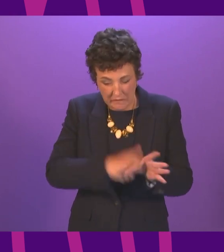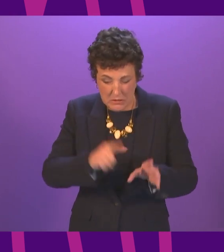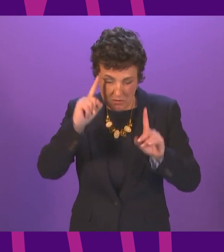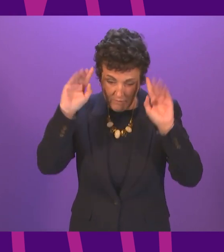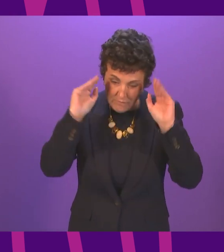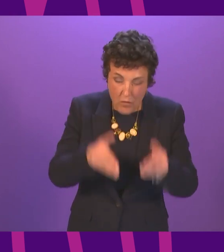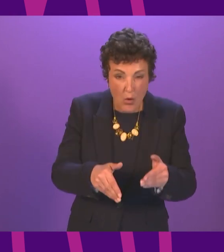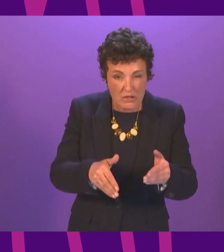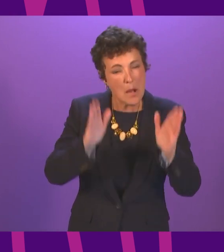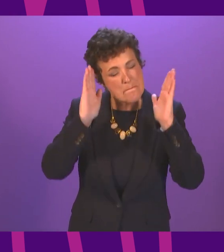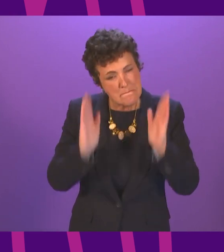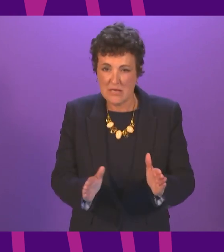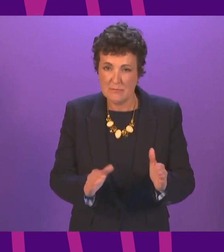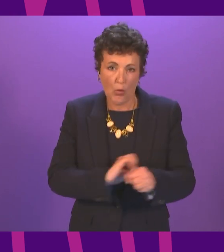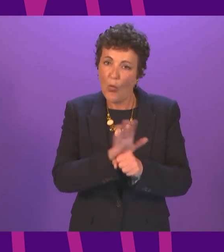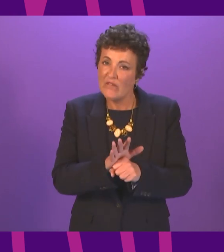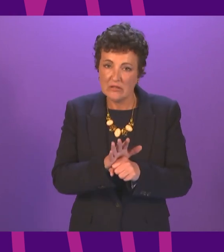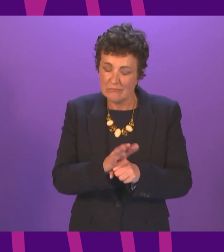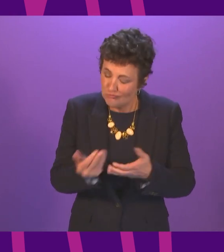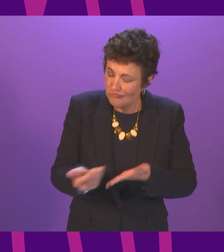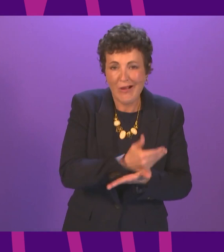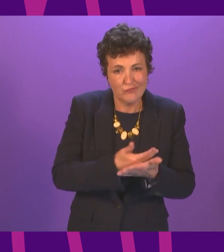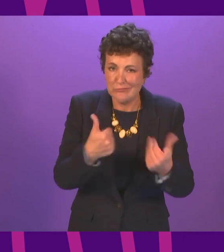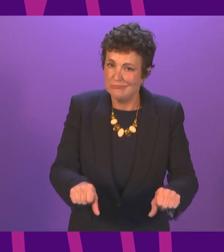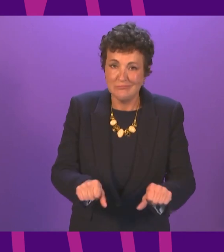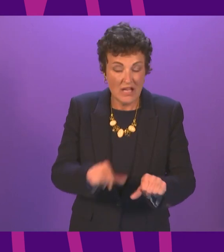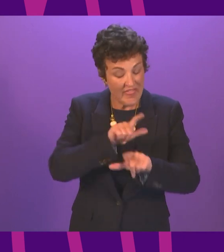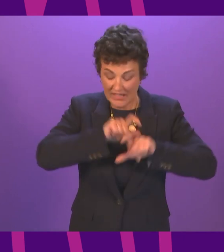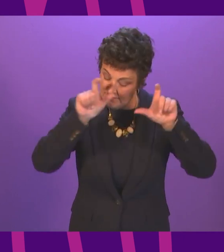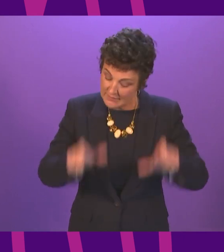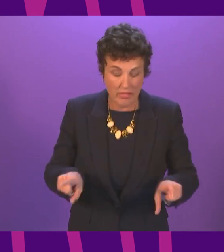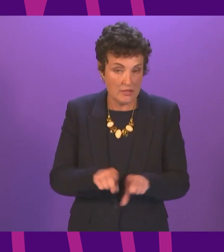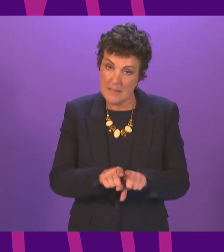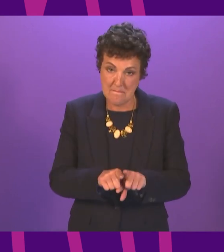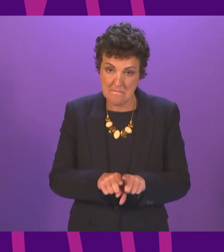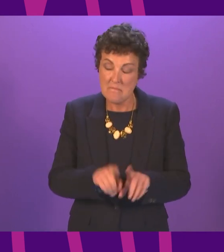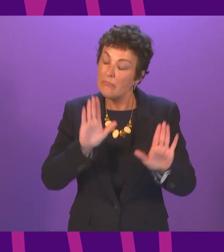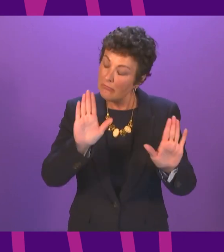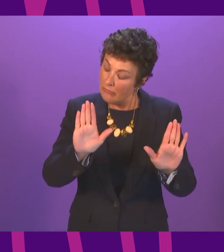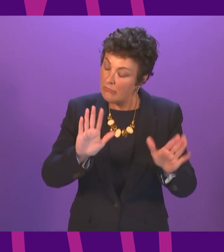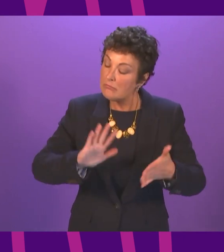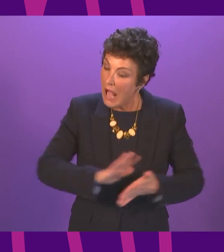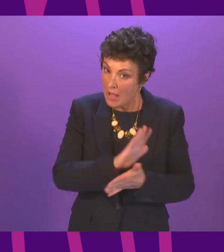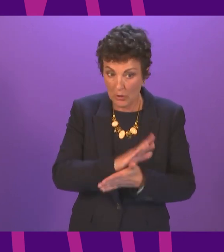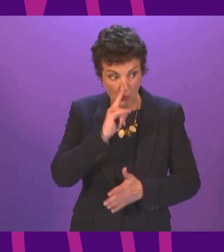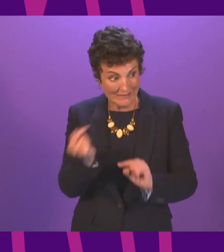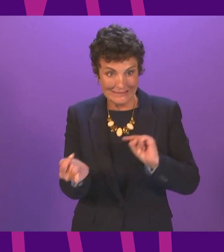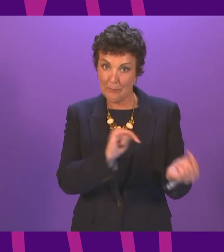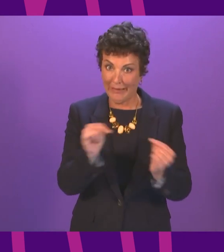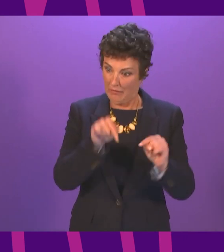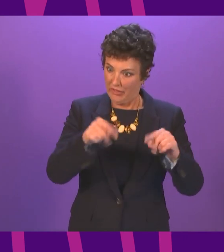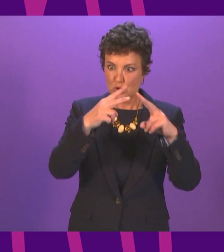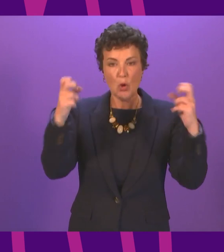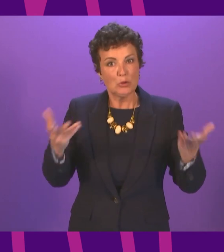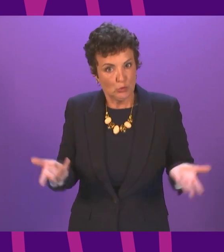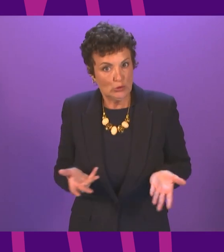years needs to be on the issue of Covid recovery. And that remains our view. And I welcome the fact that we are debating this topic not just